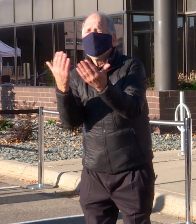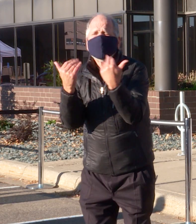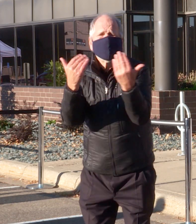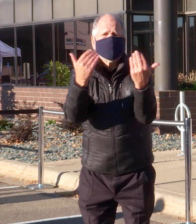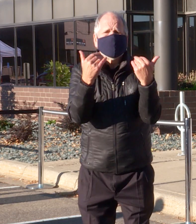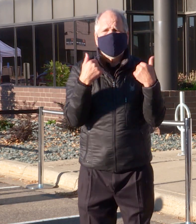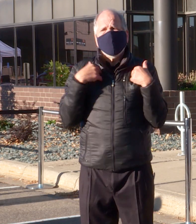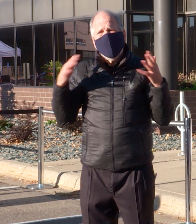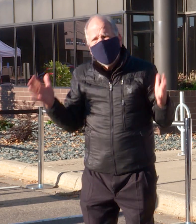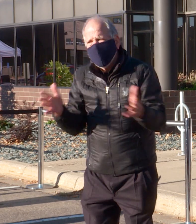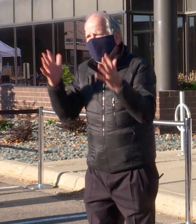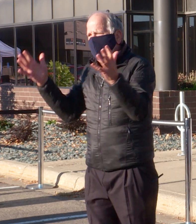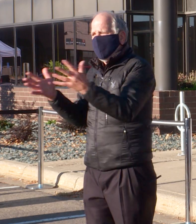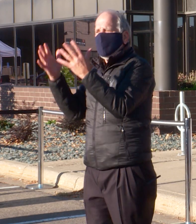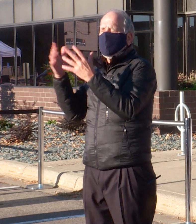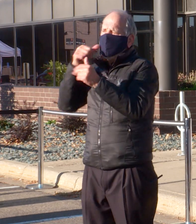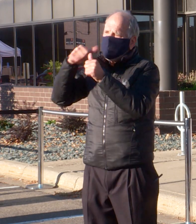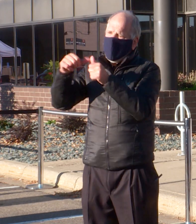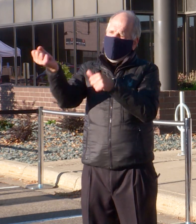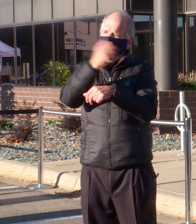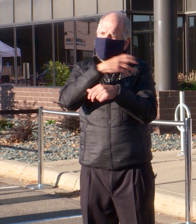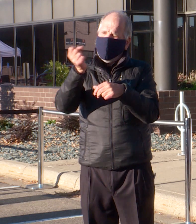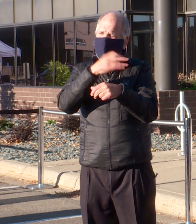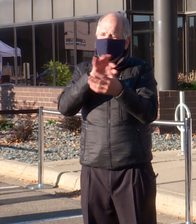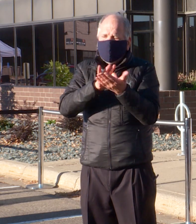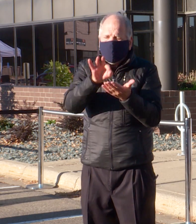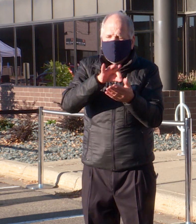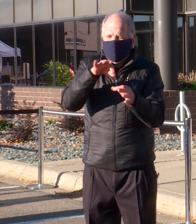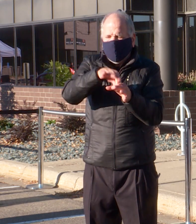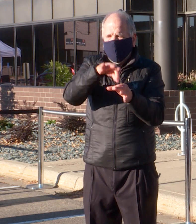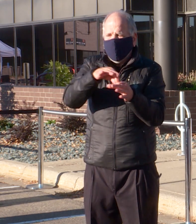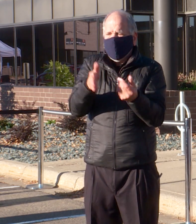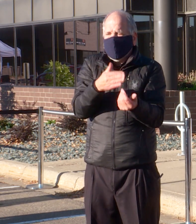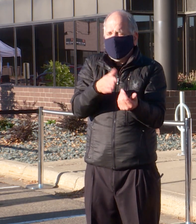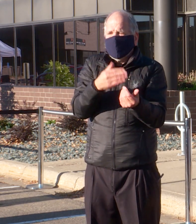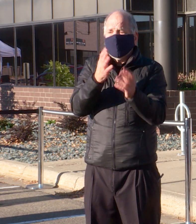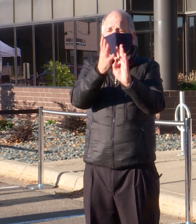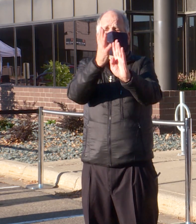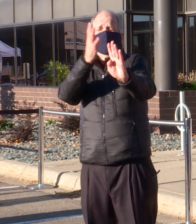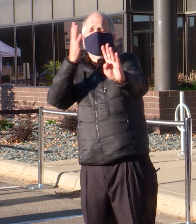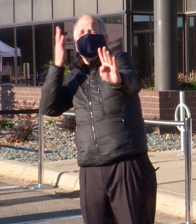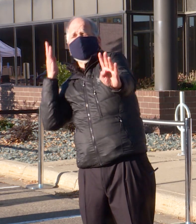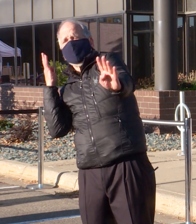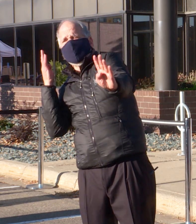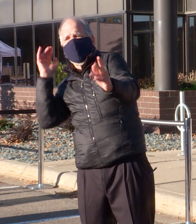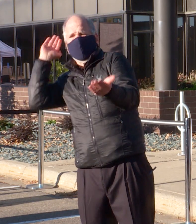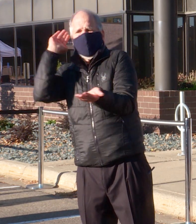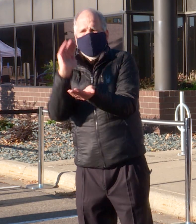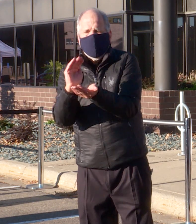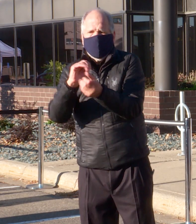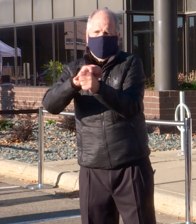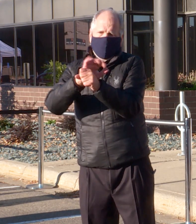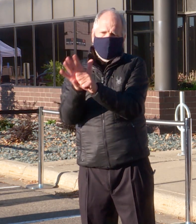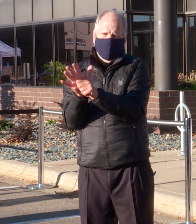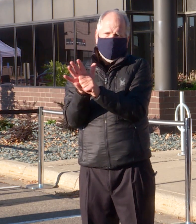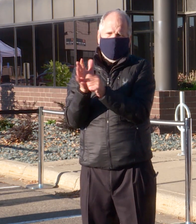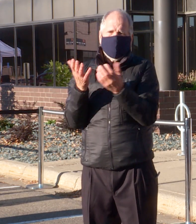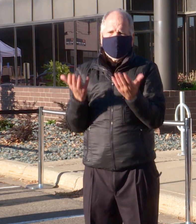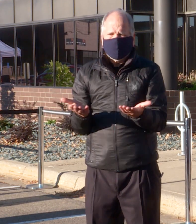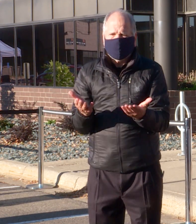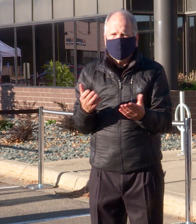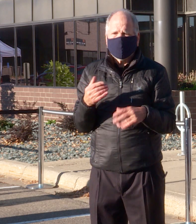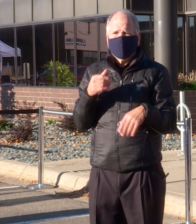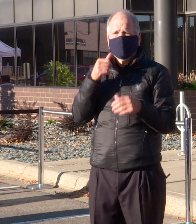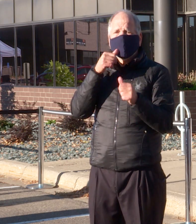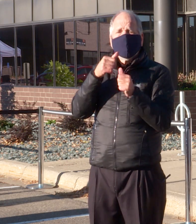Tuesday, October 20th. If you want to return it during the USPS through the mail,